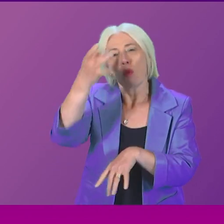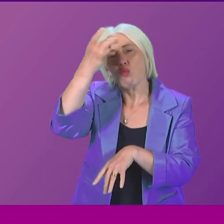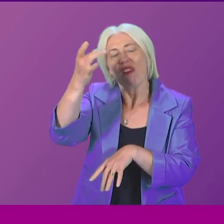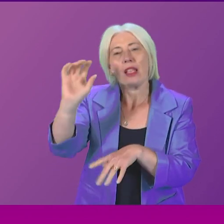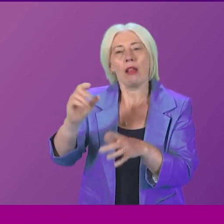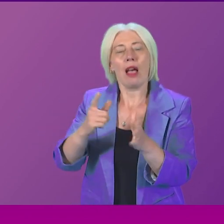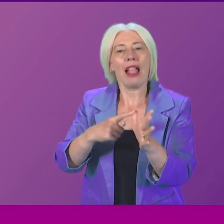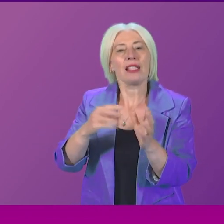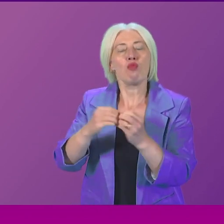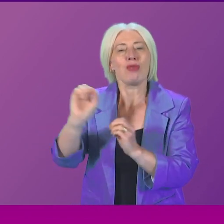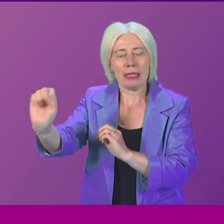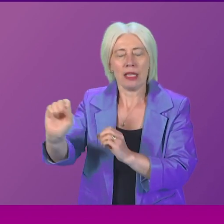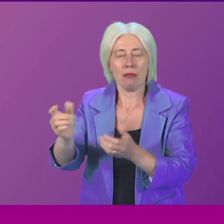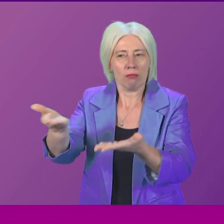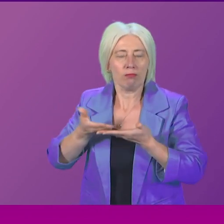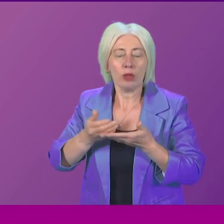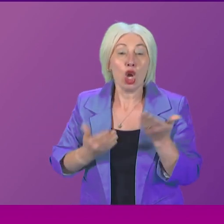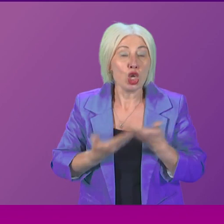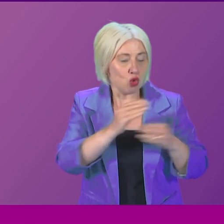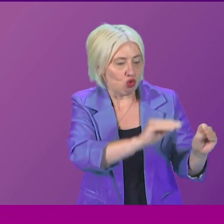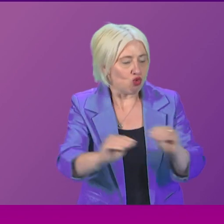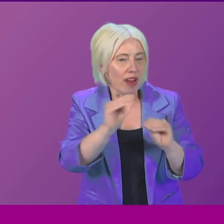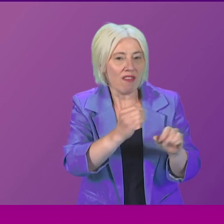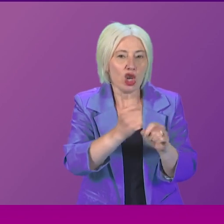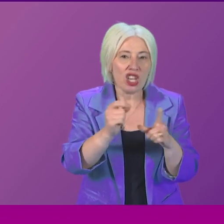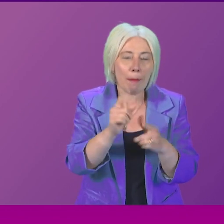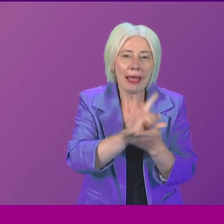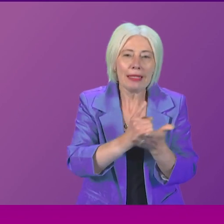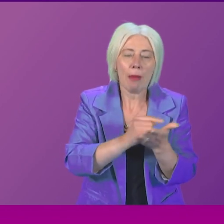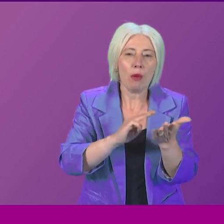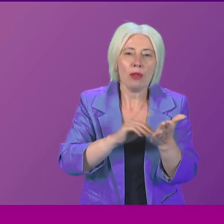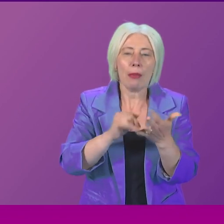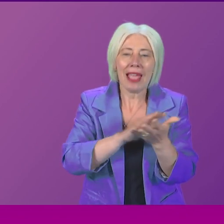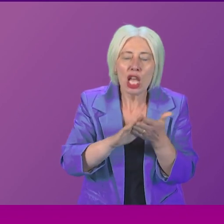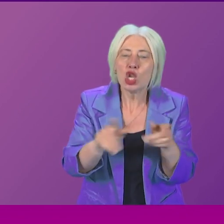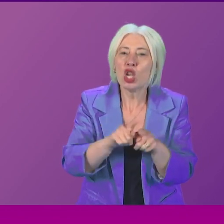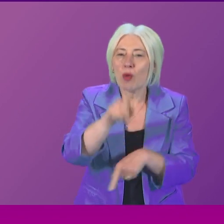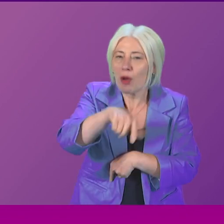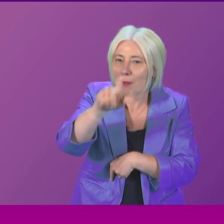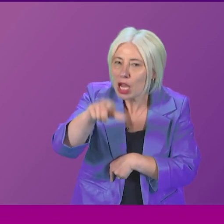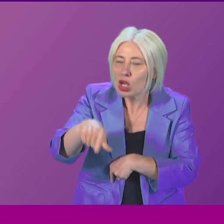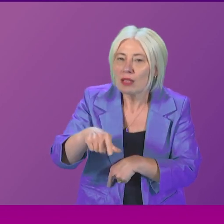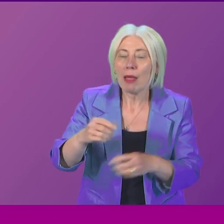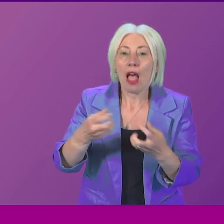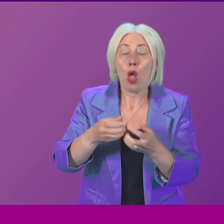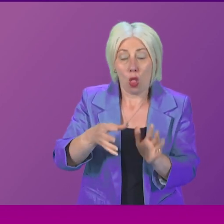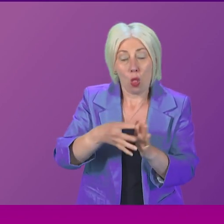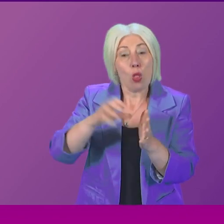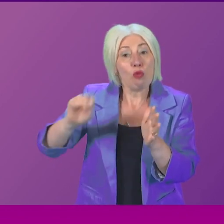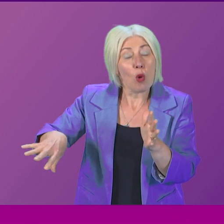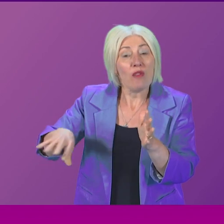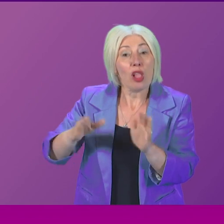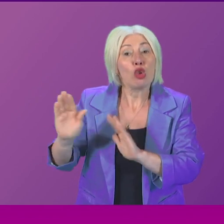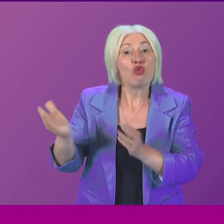We've introduced new training for GPs about mesh. We've improved information for patients about the specialist mesh removal service in Glasgow.